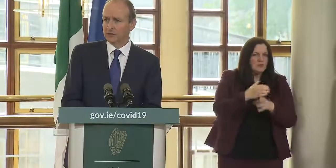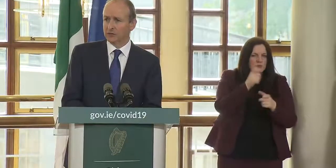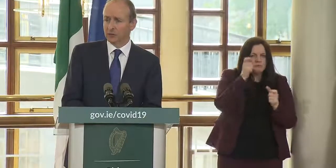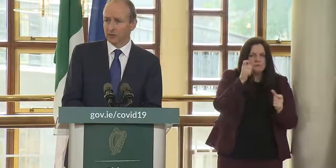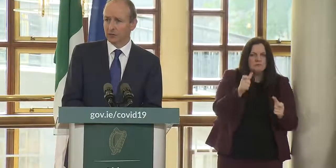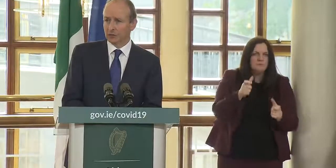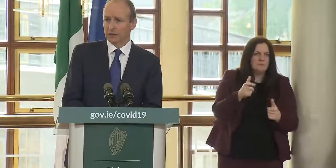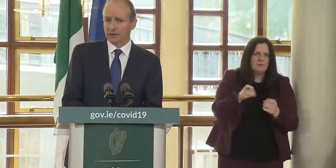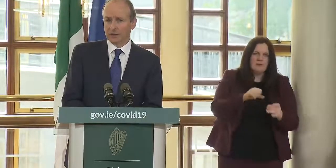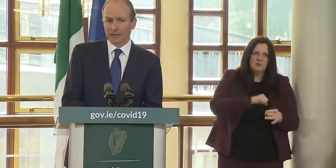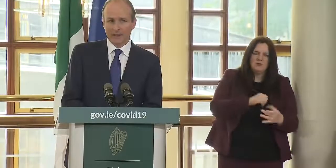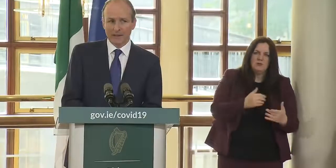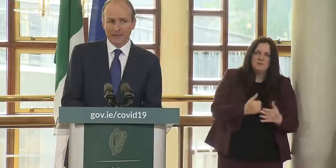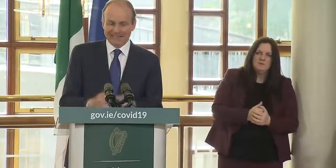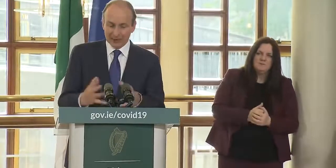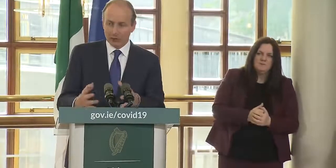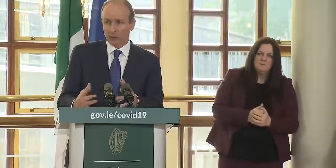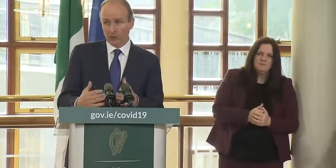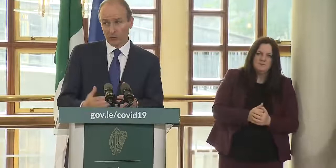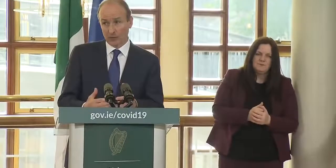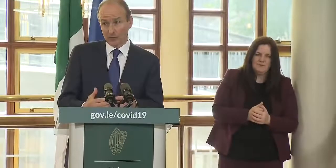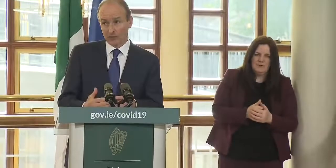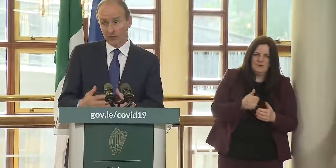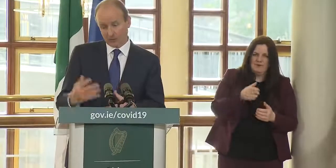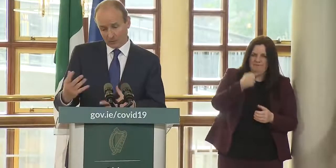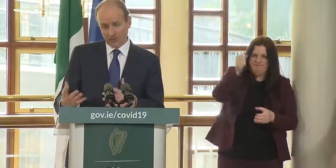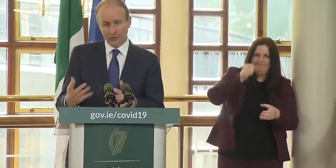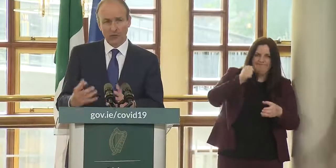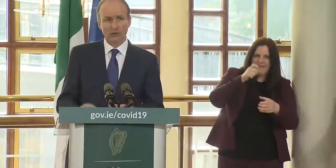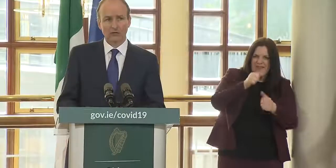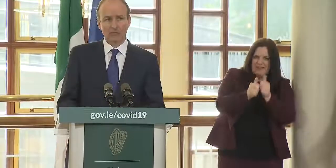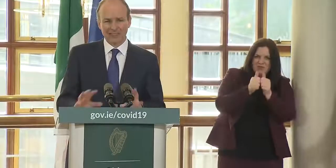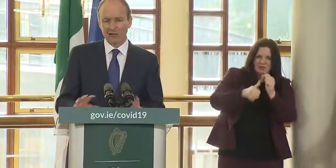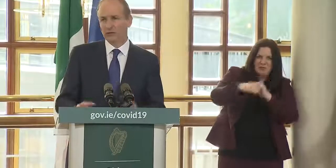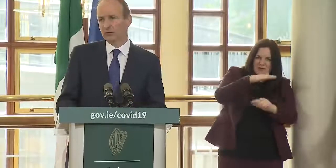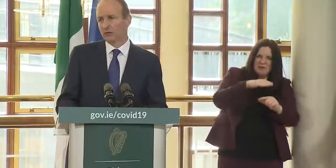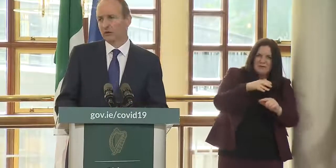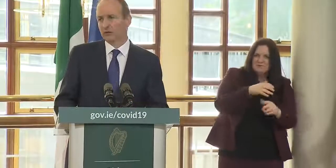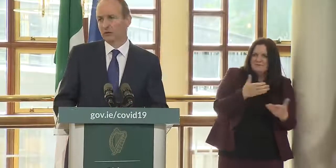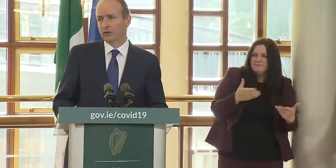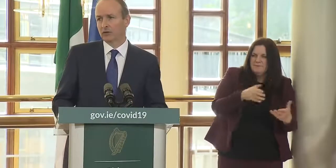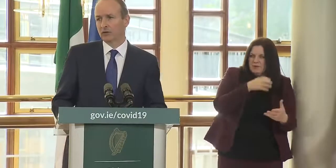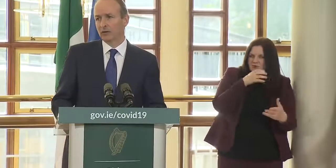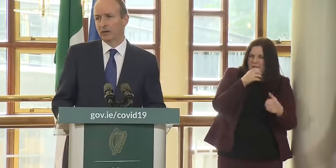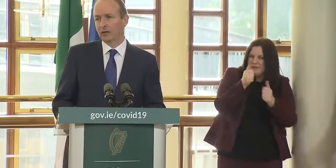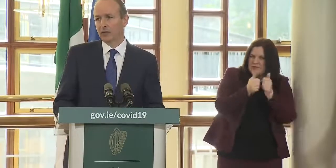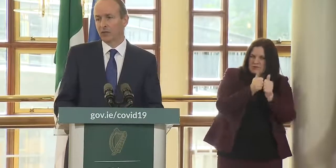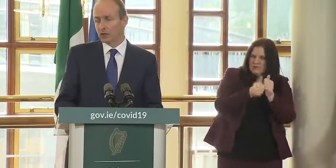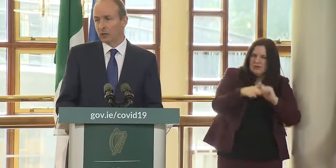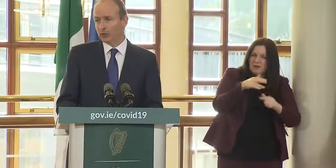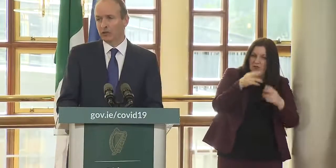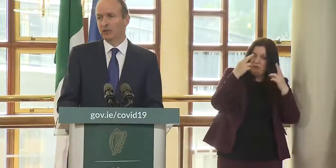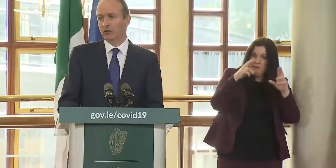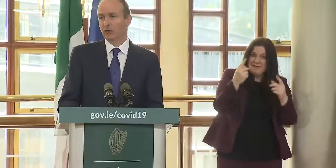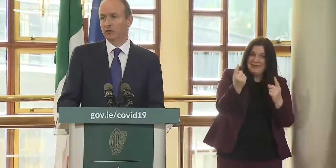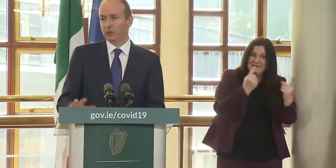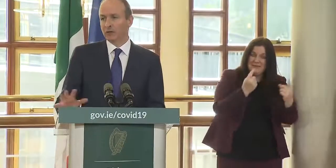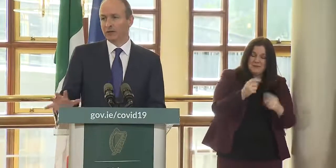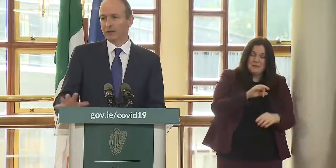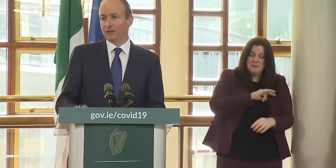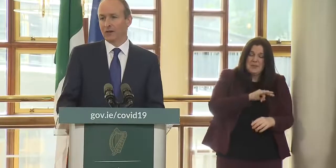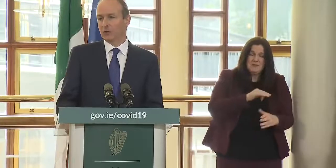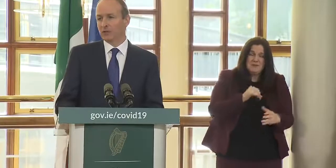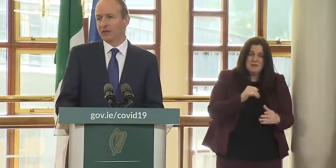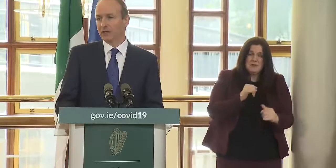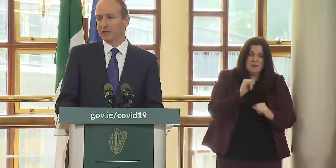and to make sure that the industry responds and to be fairly representatives of the industry uh were equally critical of those